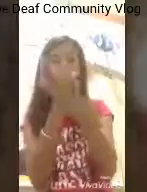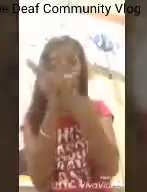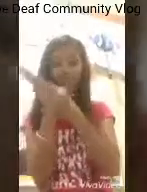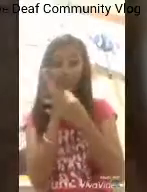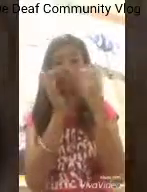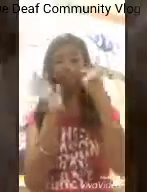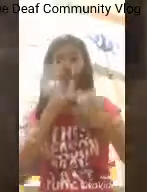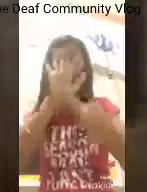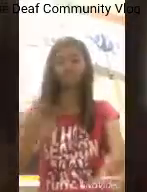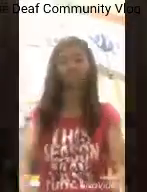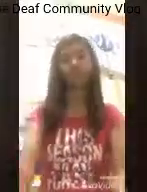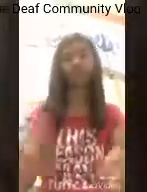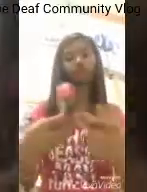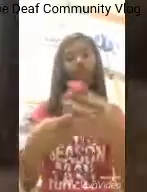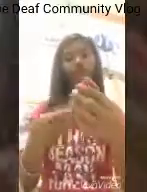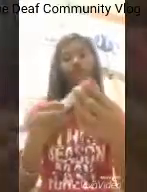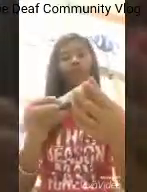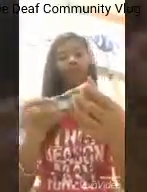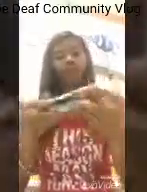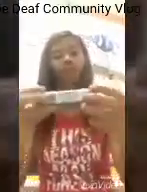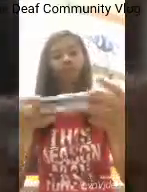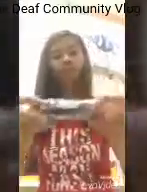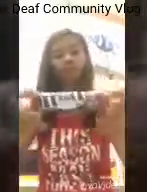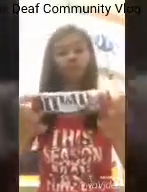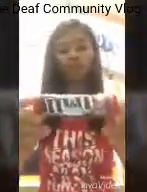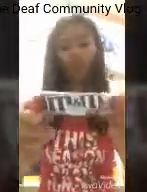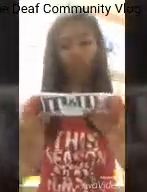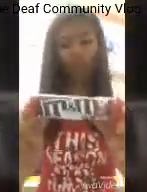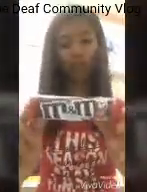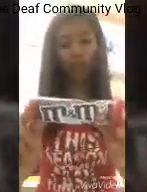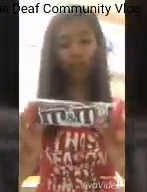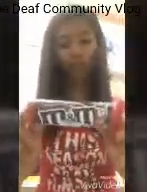a regular technique, but it's very good